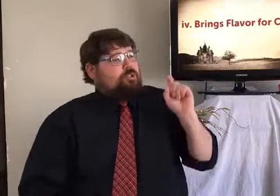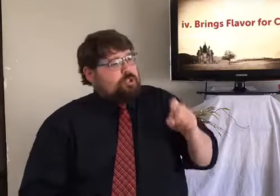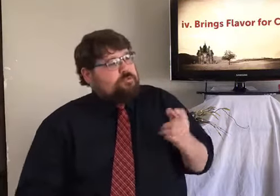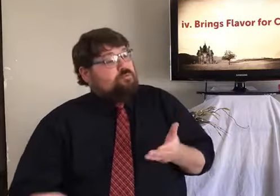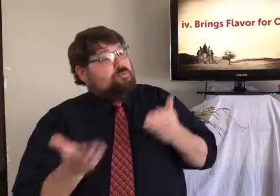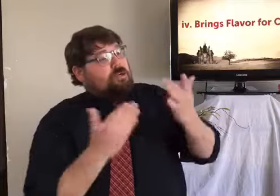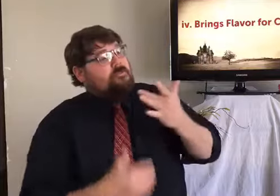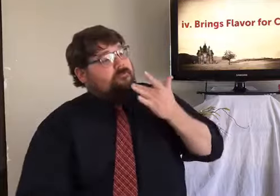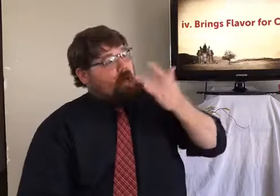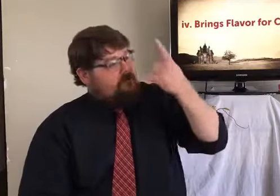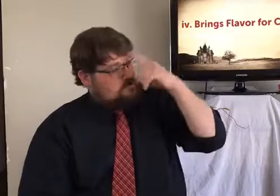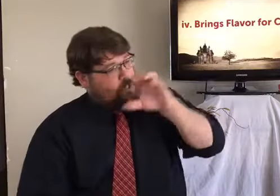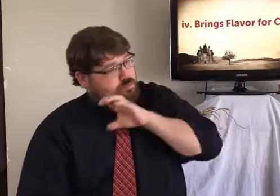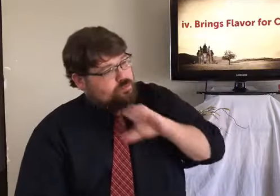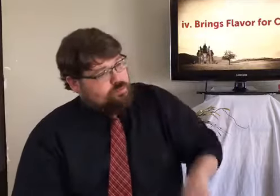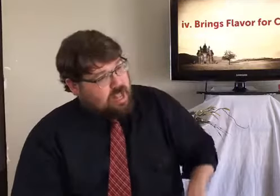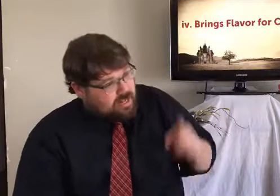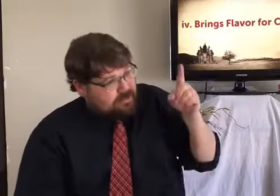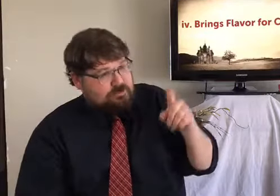We talked about how salt brings flavor.